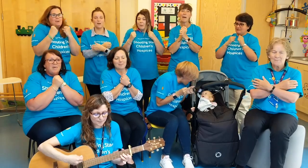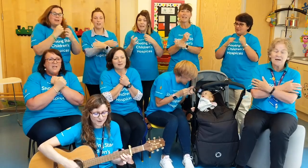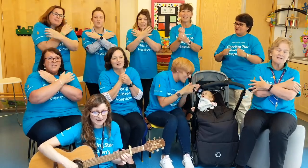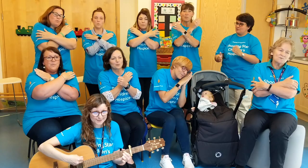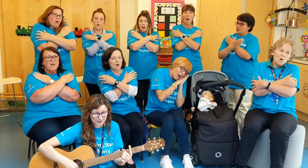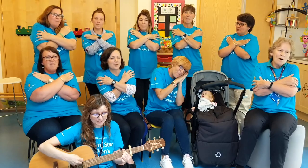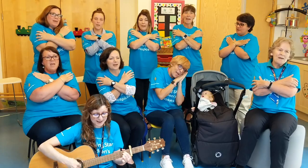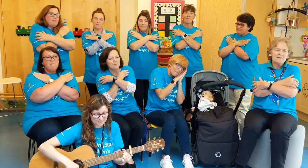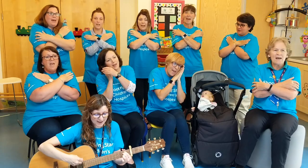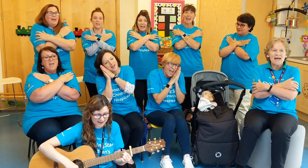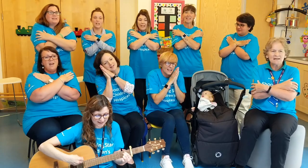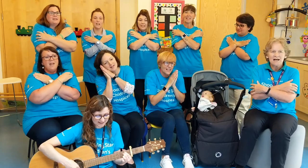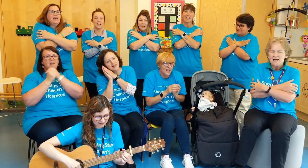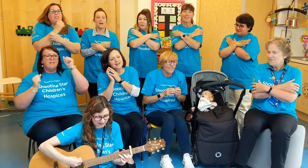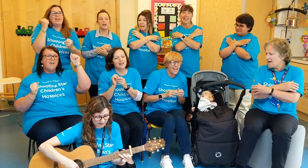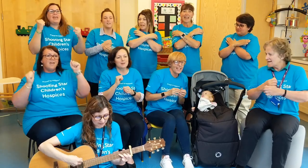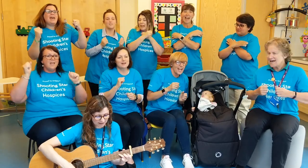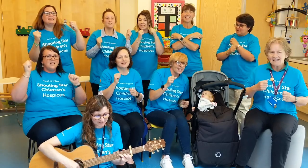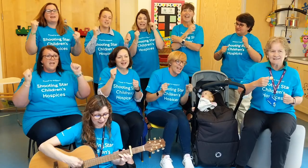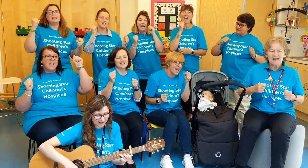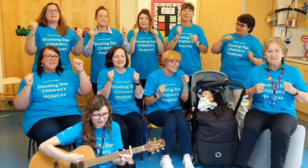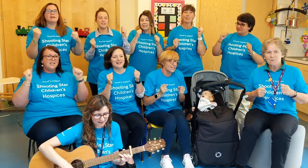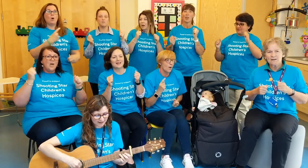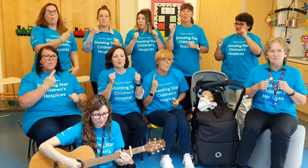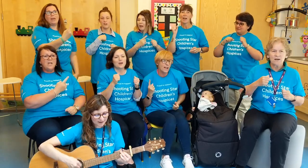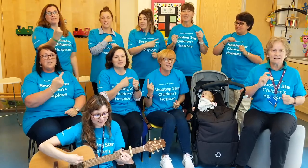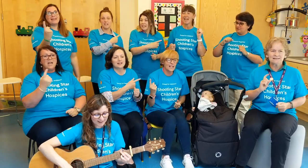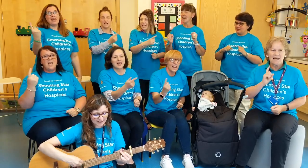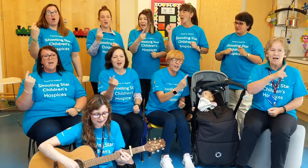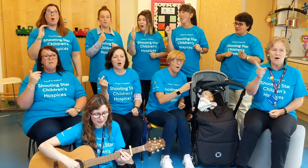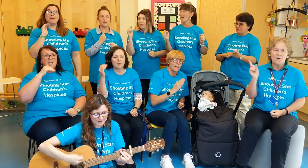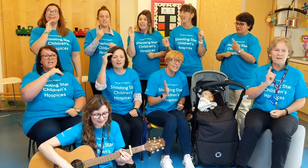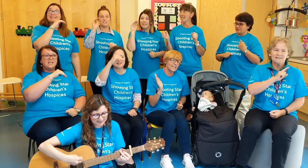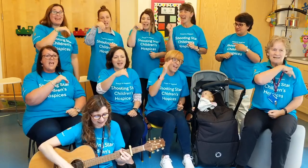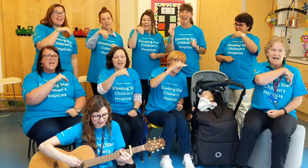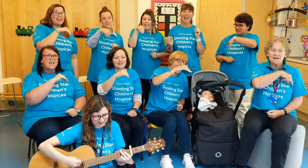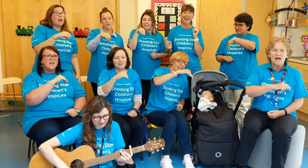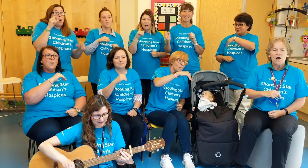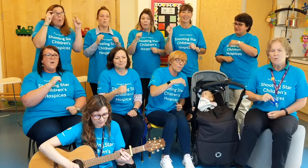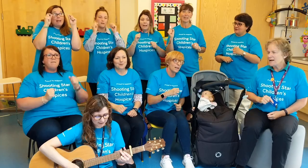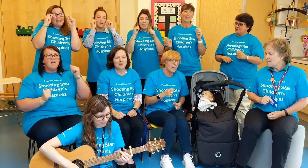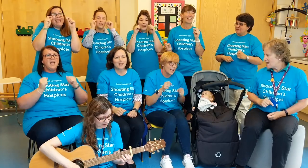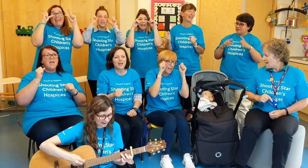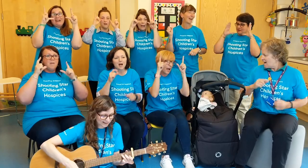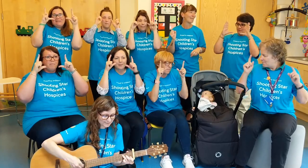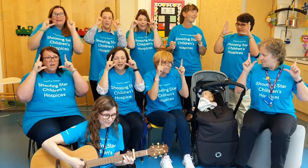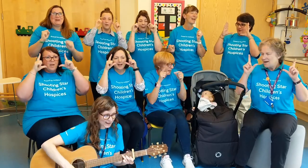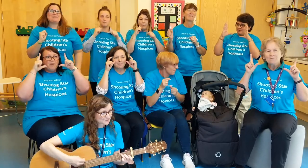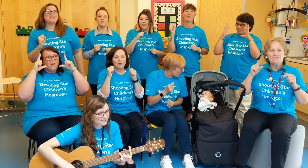but it's warm and then They can dance, we'll stay home instead Wake me up before